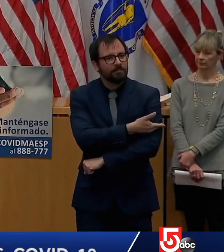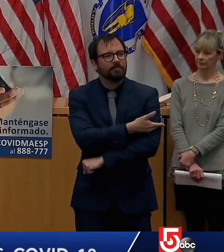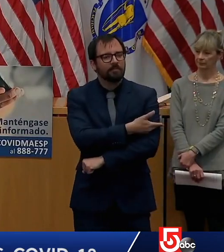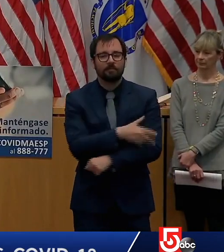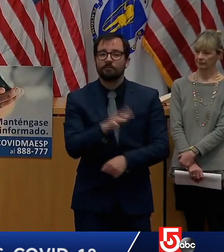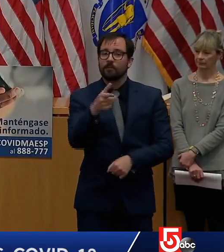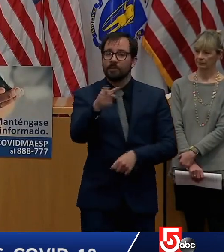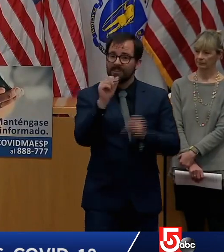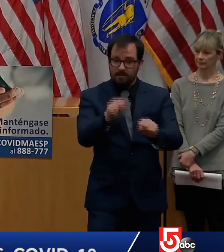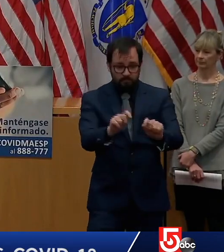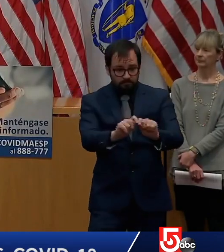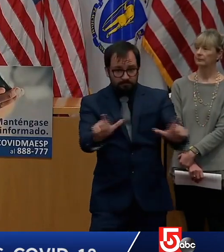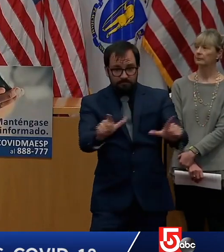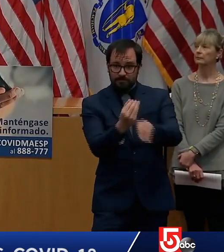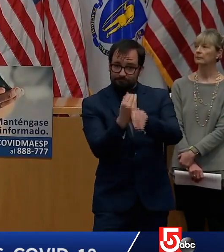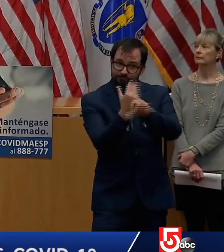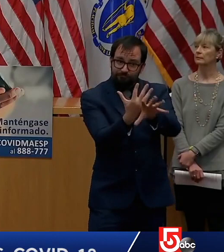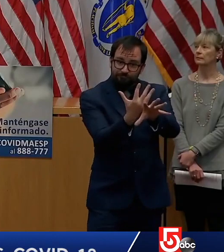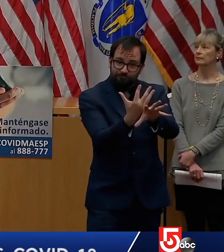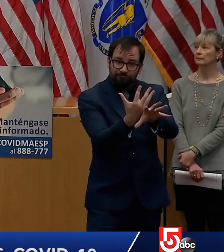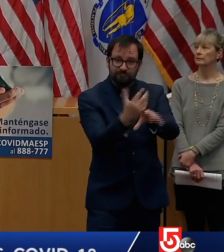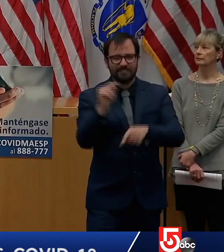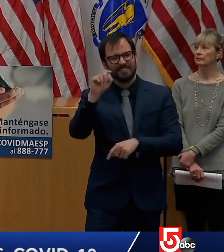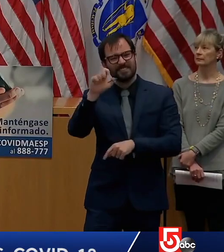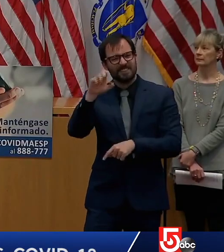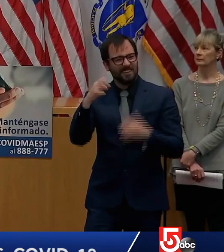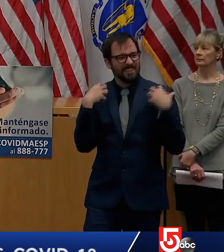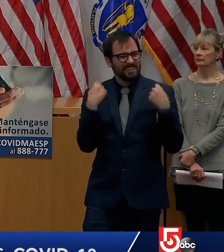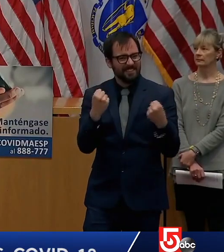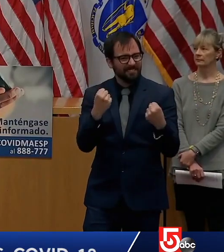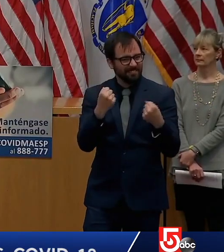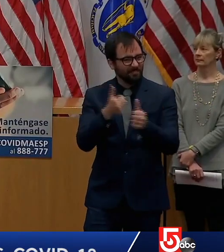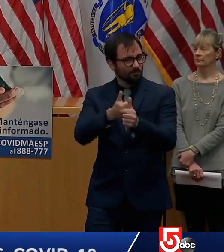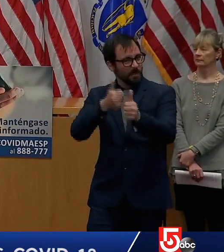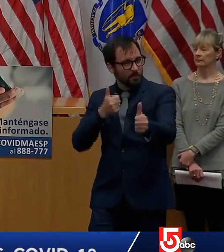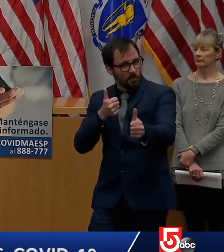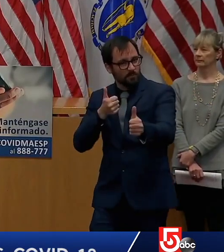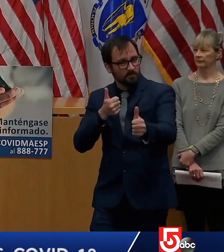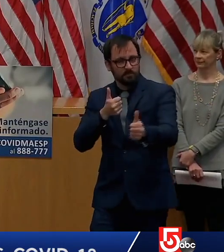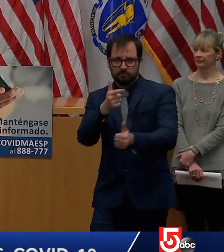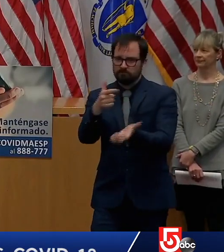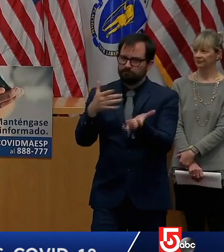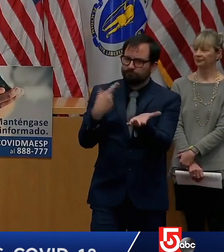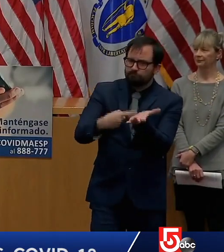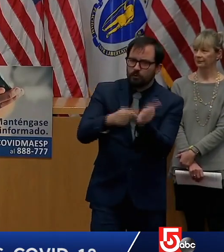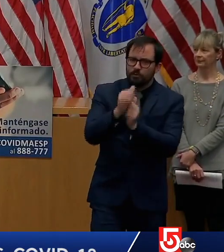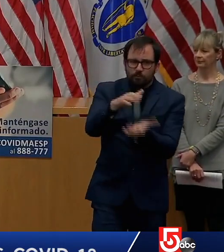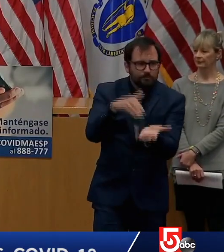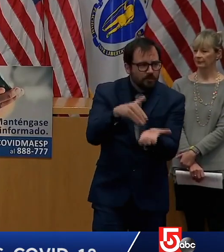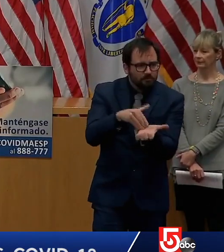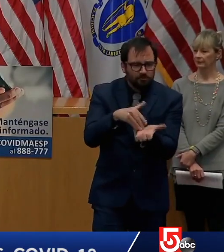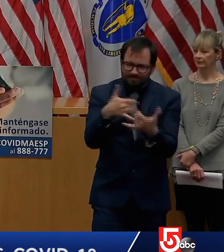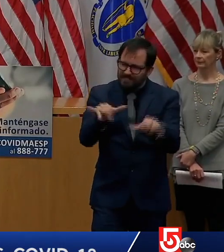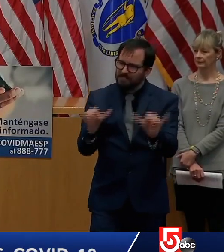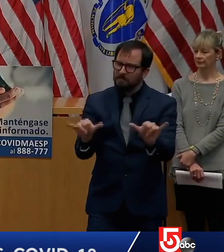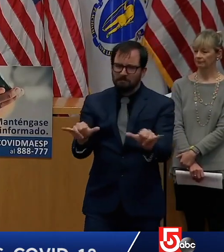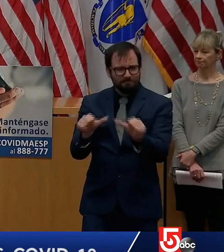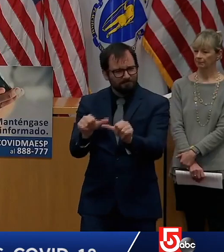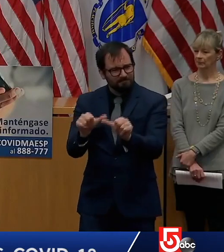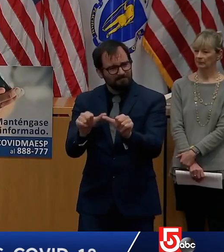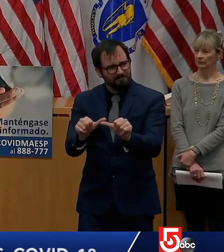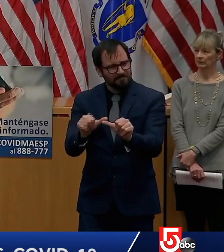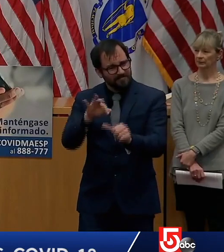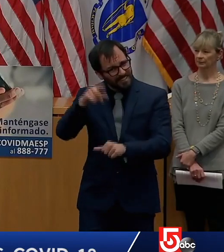easily connect with their health care provider and many people are doing that and buoy.com which is a massachusetts-based company